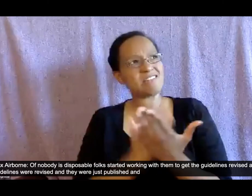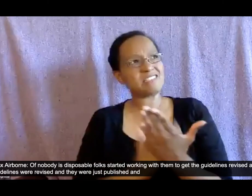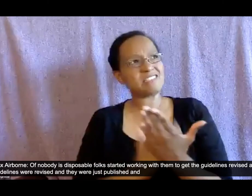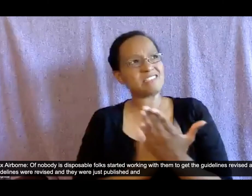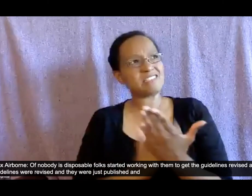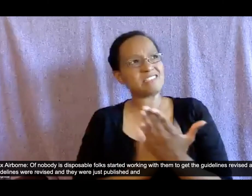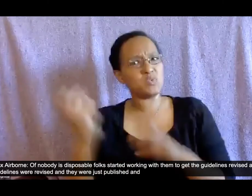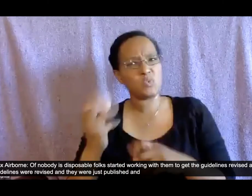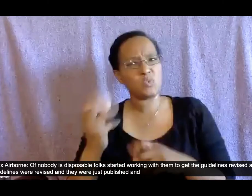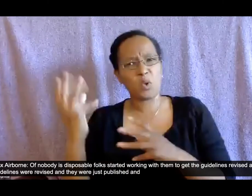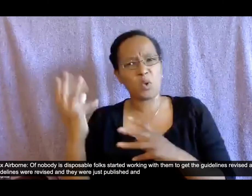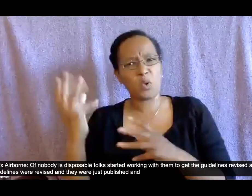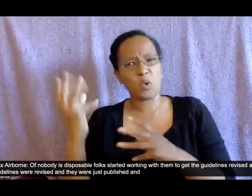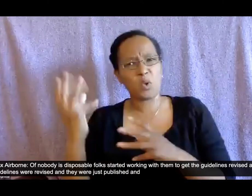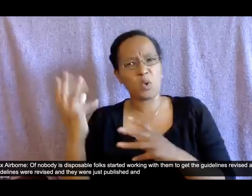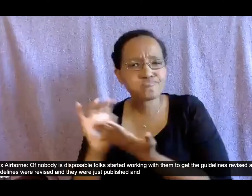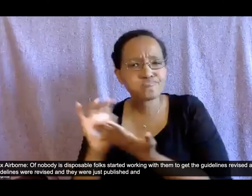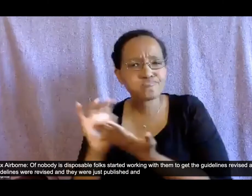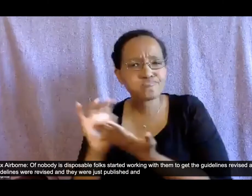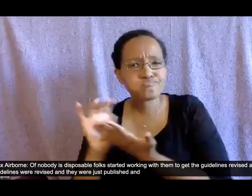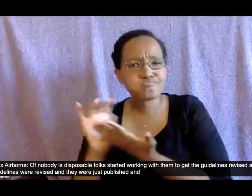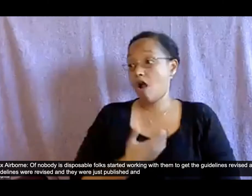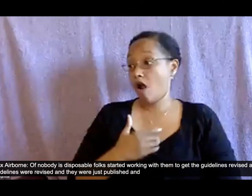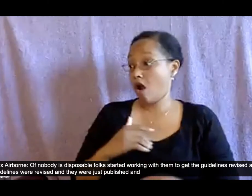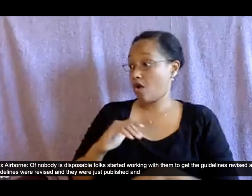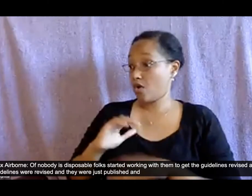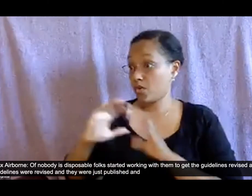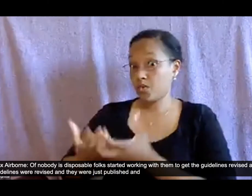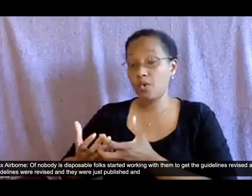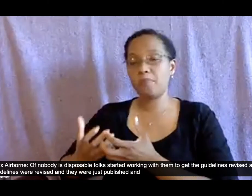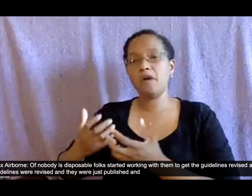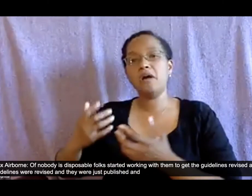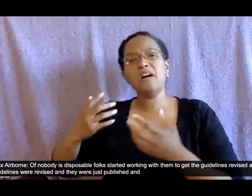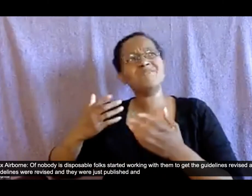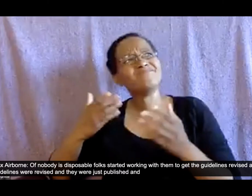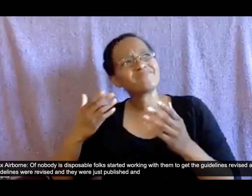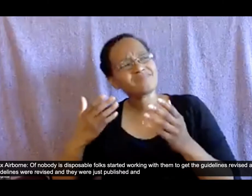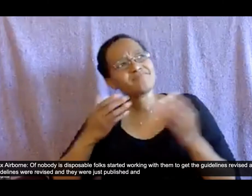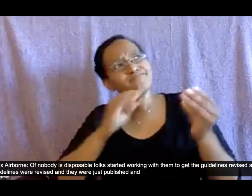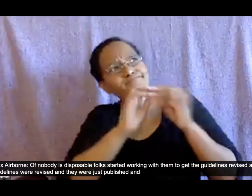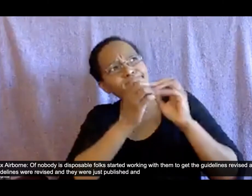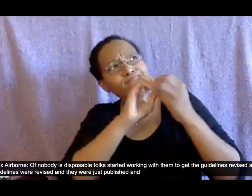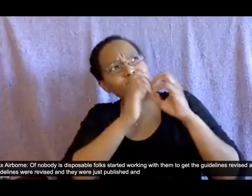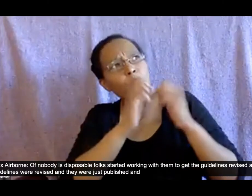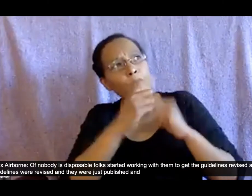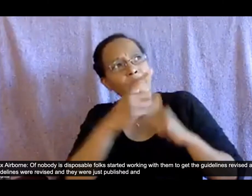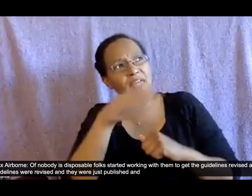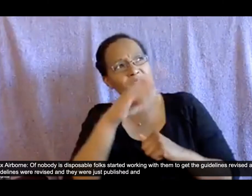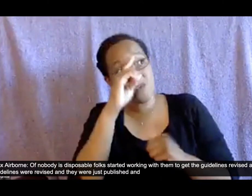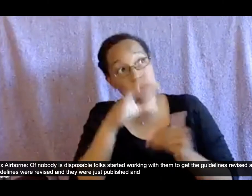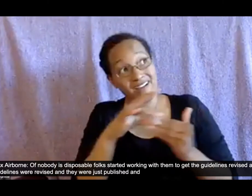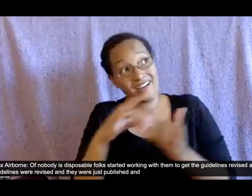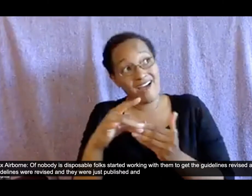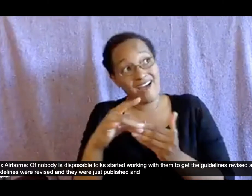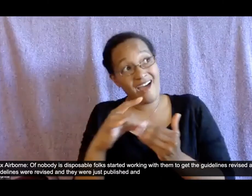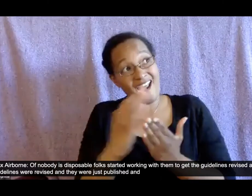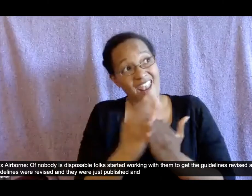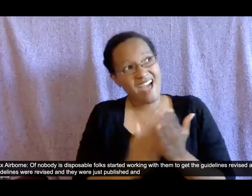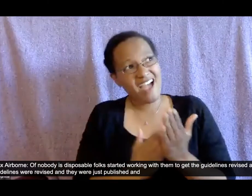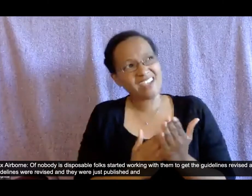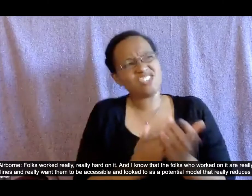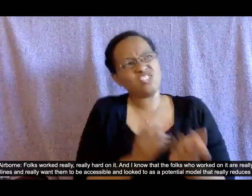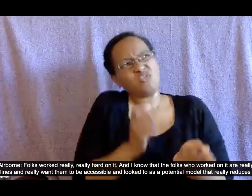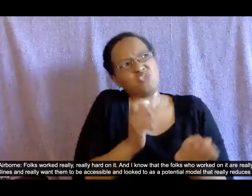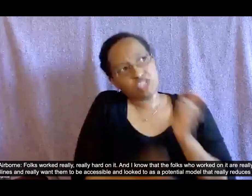folks started working with them to get the guidelines revised and in fact the guidelines were revised and they were just published and